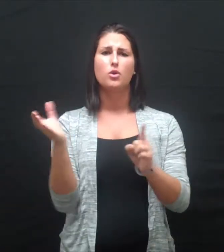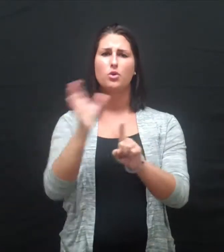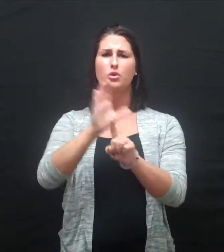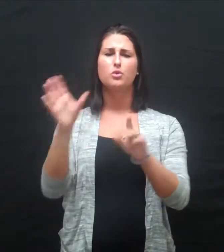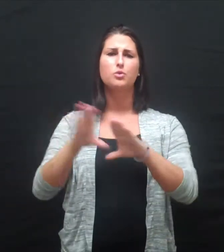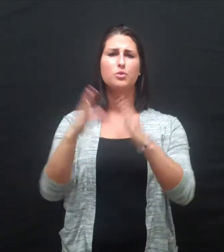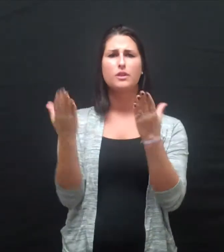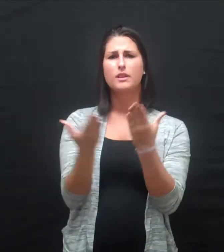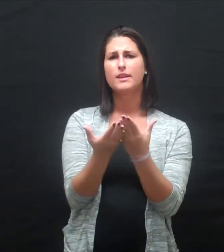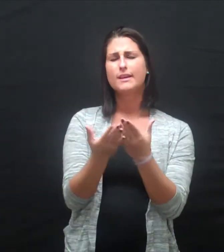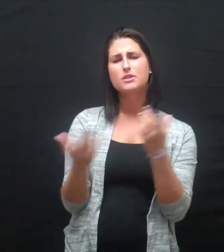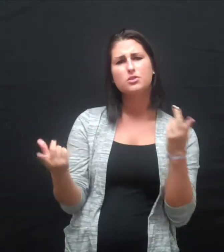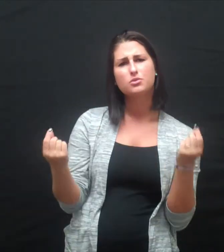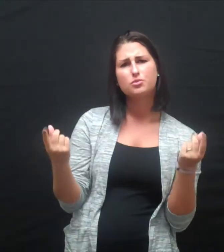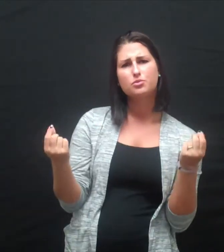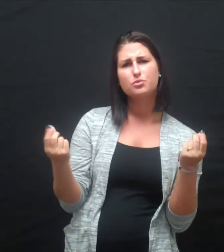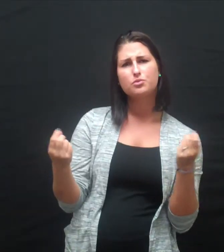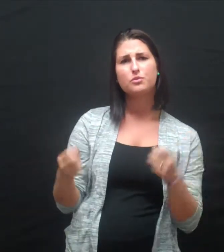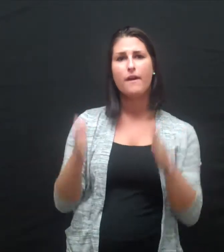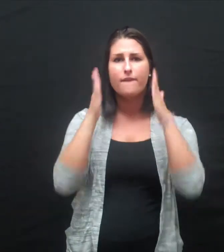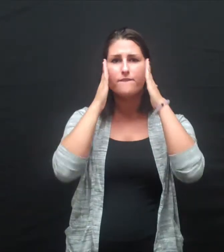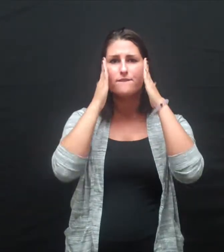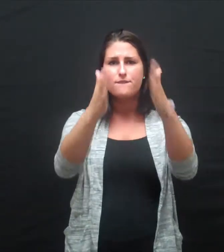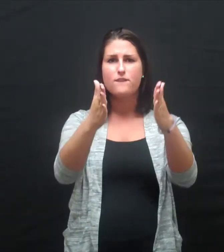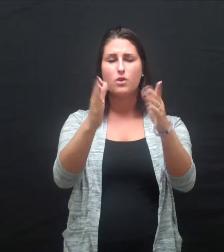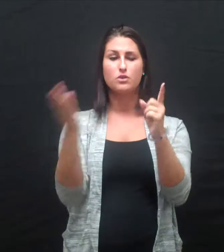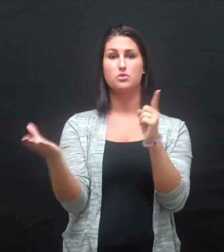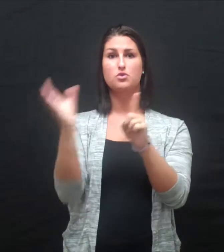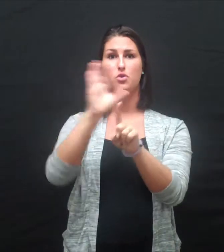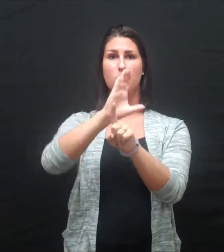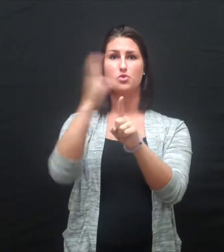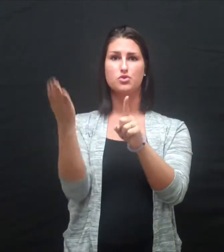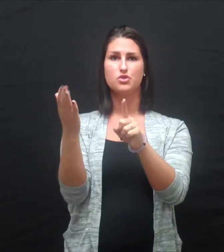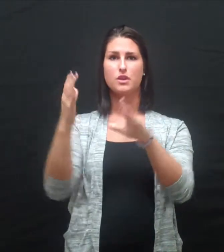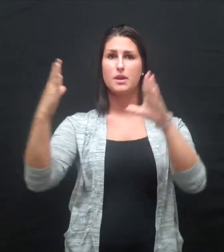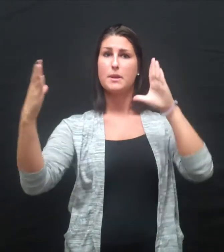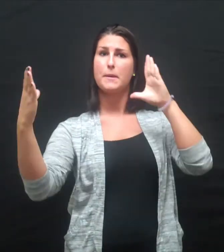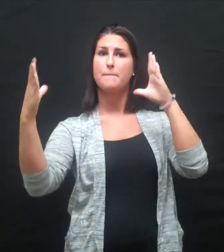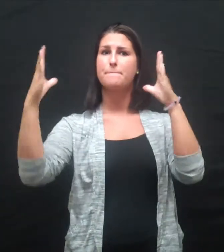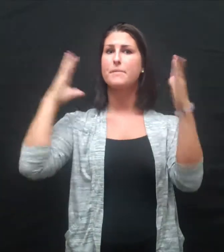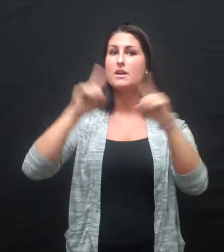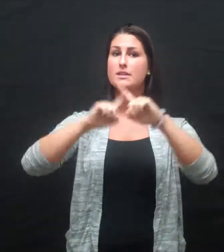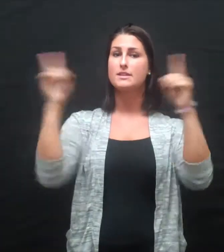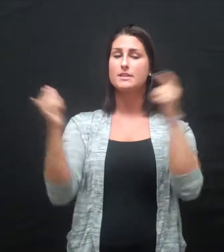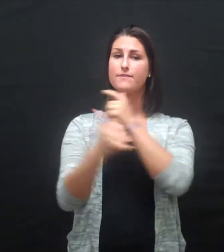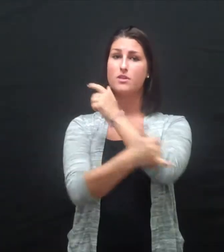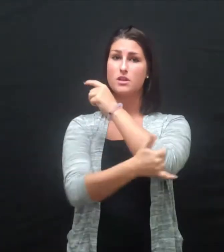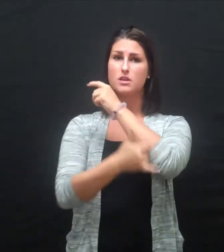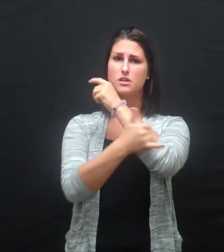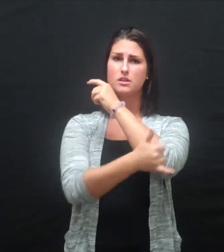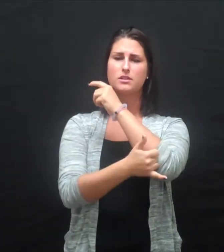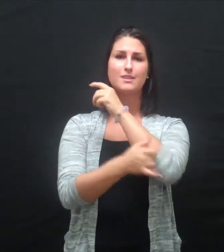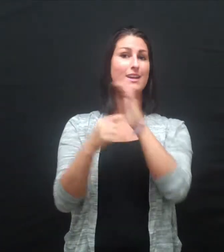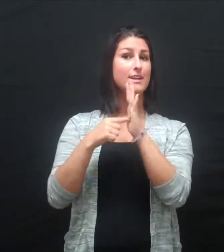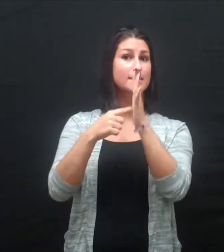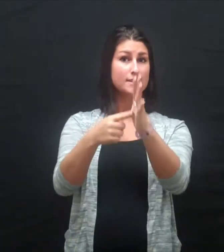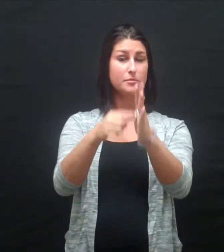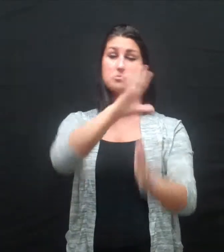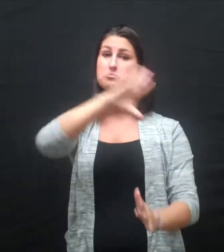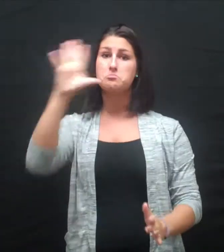In these culture classes, I have been exposed to the deaf culture, not just in the United States, but also in Africa and Europe.